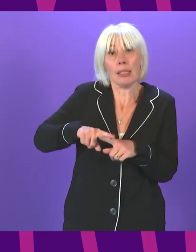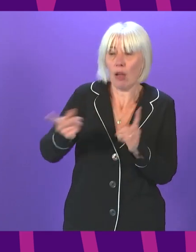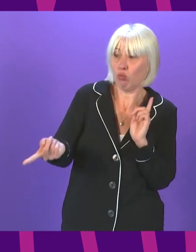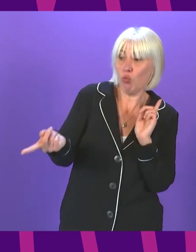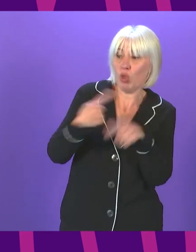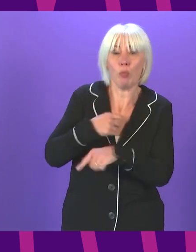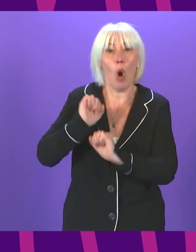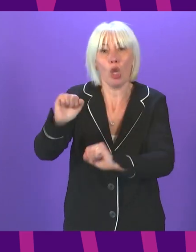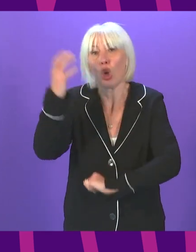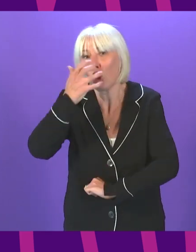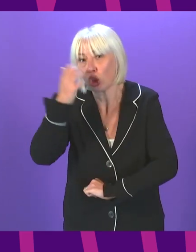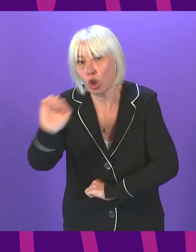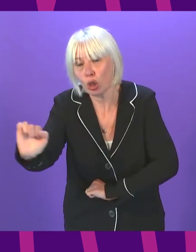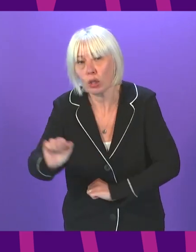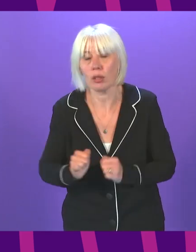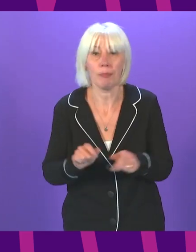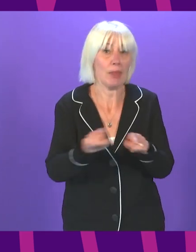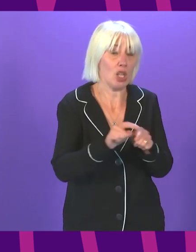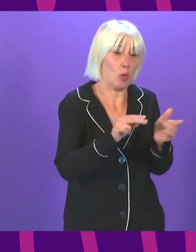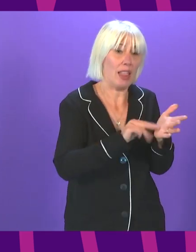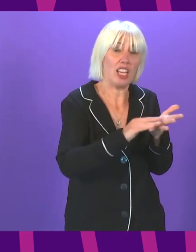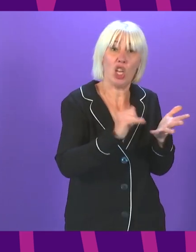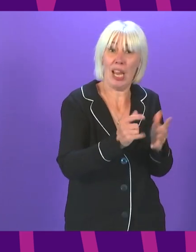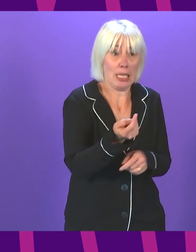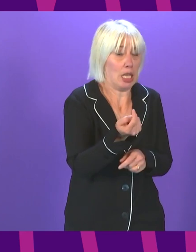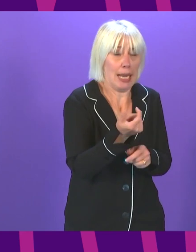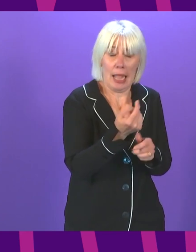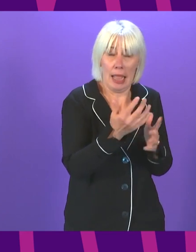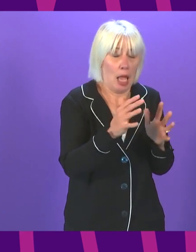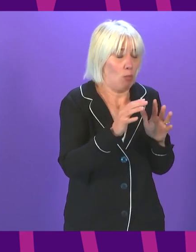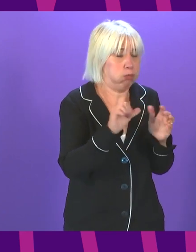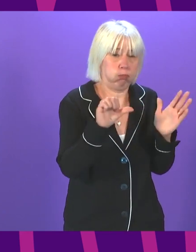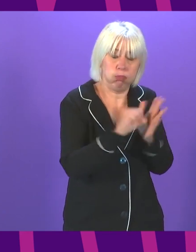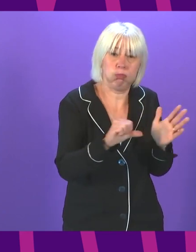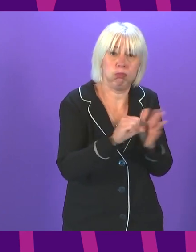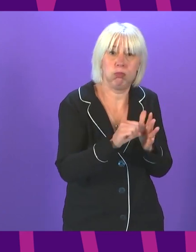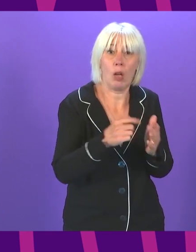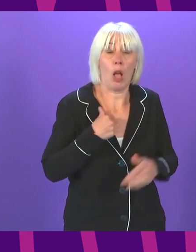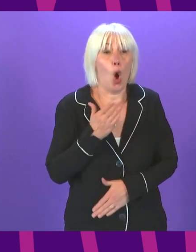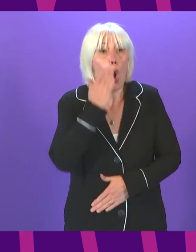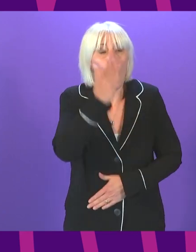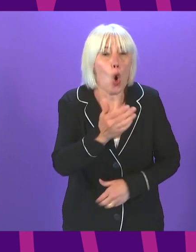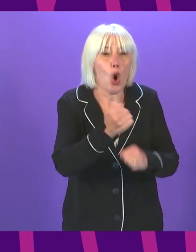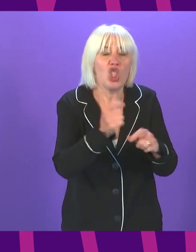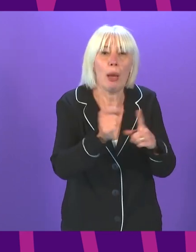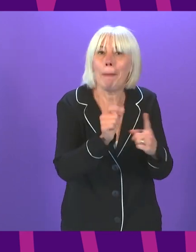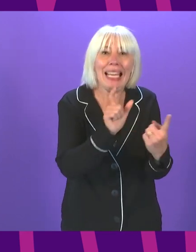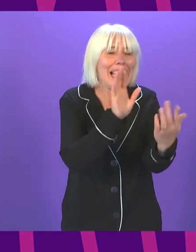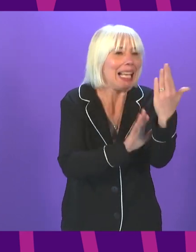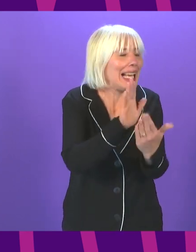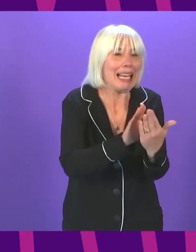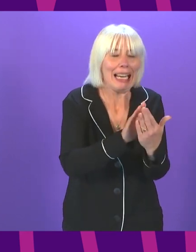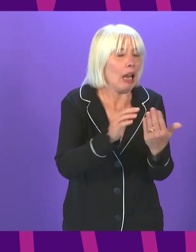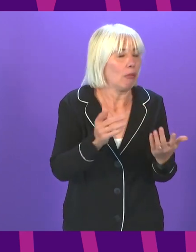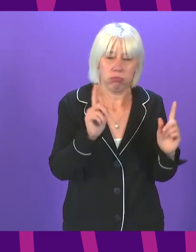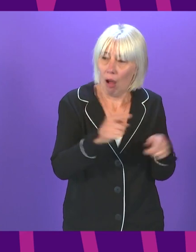concerns. Our NHS is nearing breaking point too. People can't see their GP in person. They're waiting hours on end for